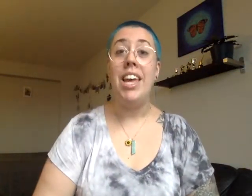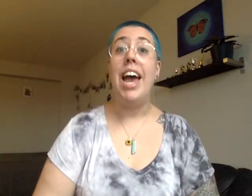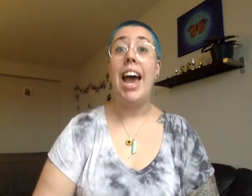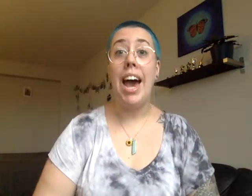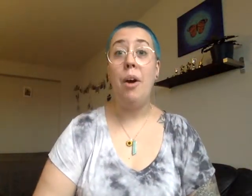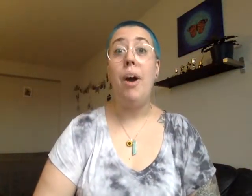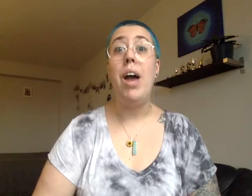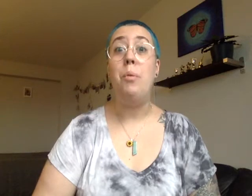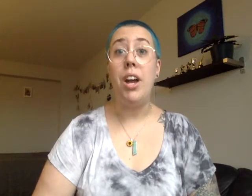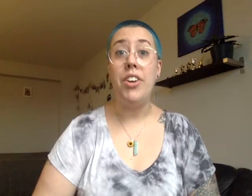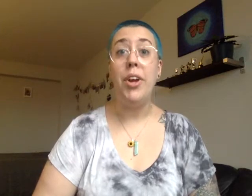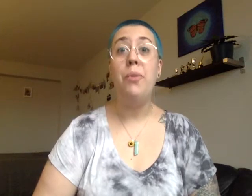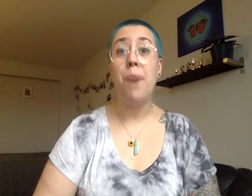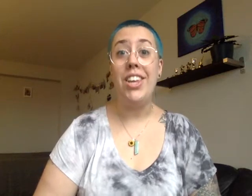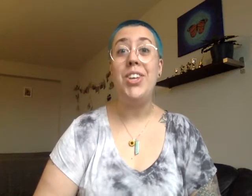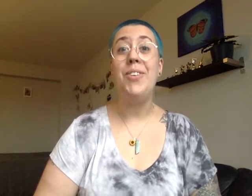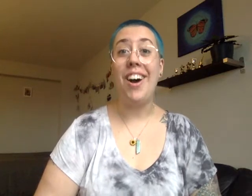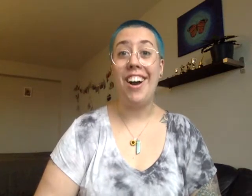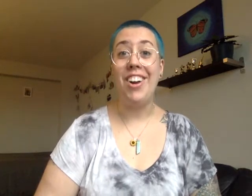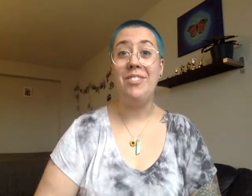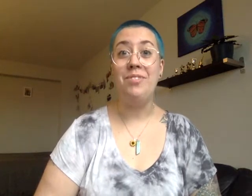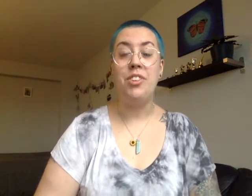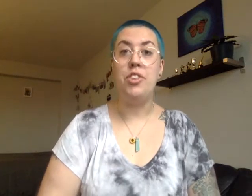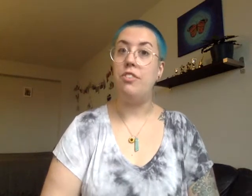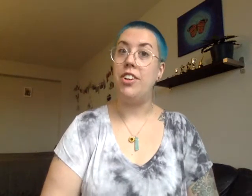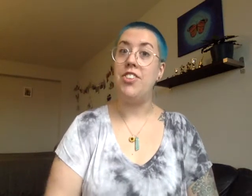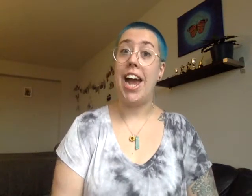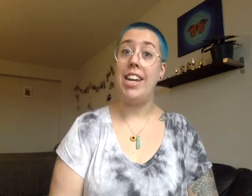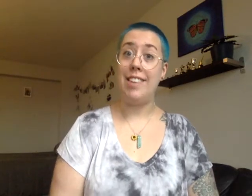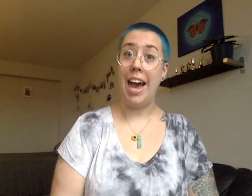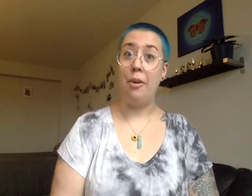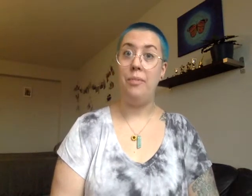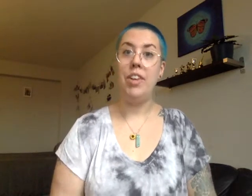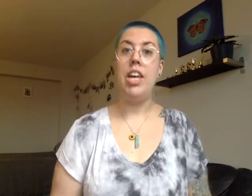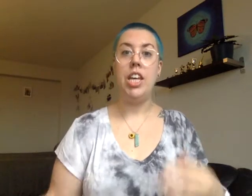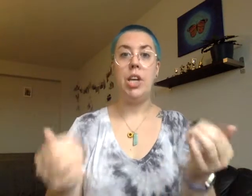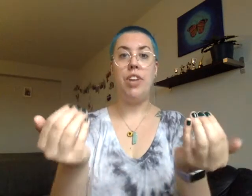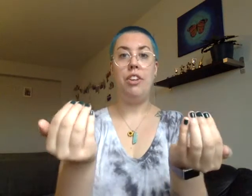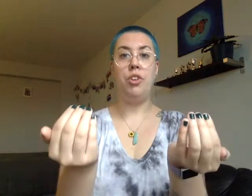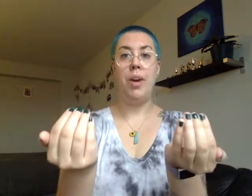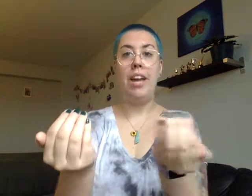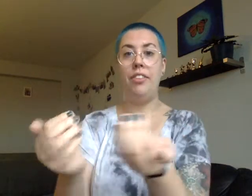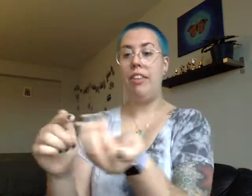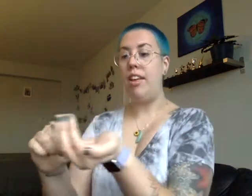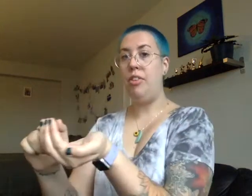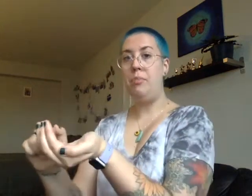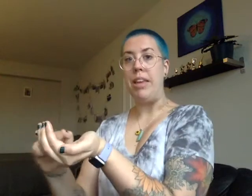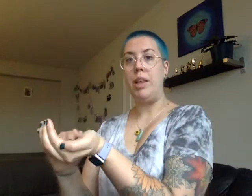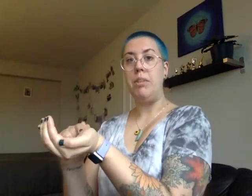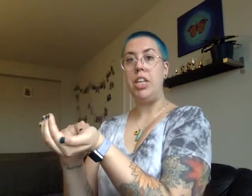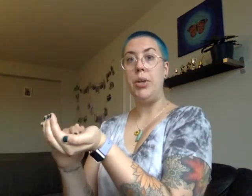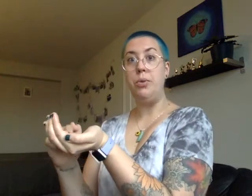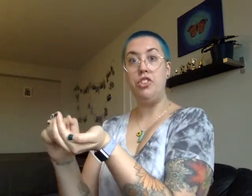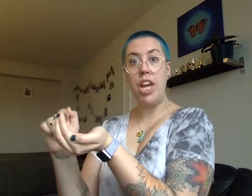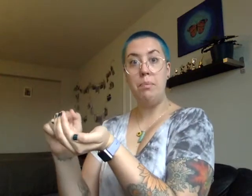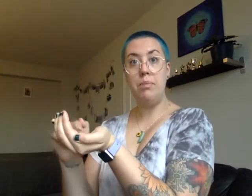How I wonder what you are. So the first sign is how. You take two hands like this, make them U shapes